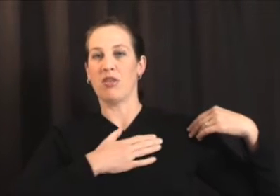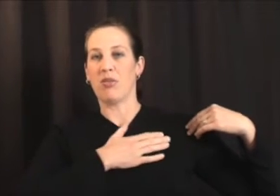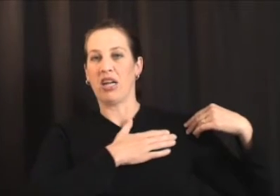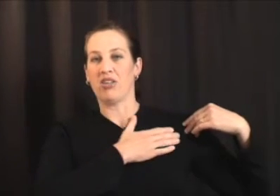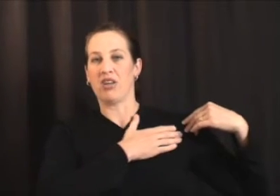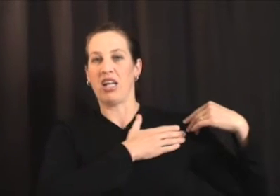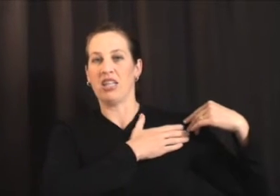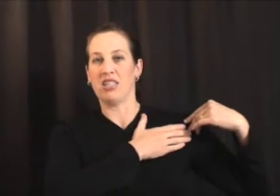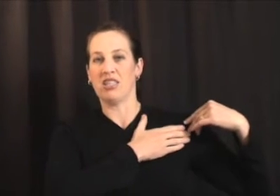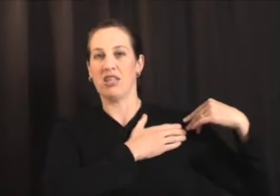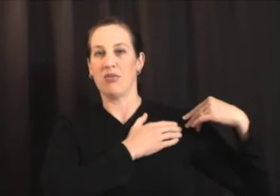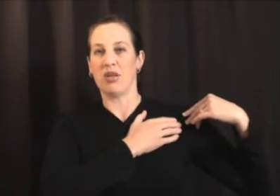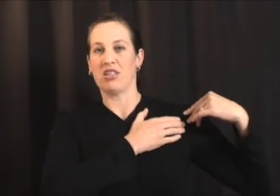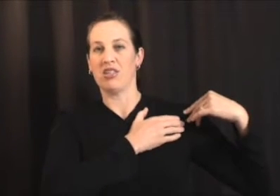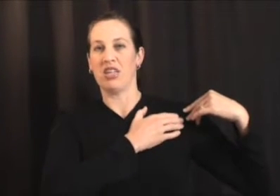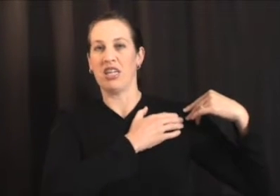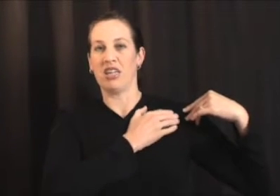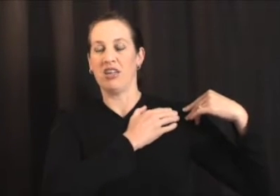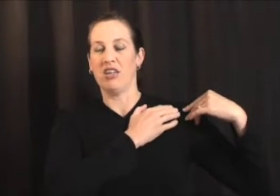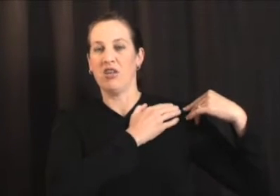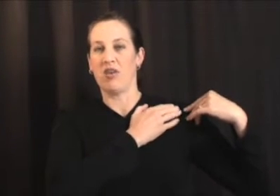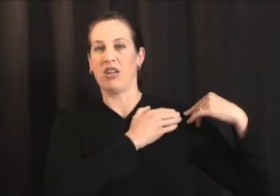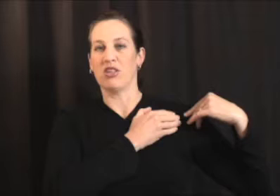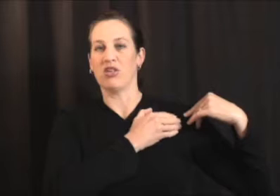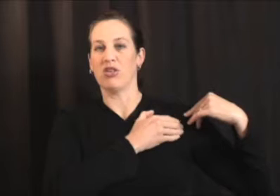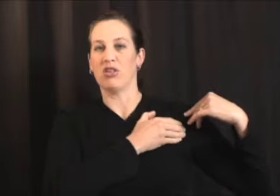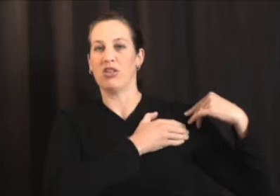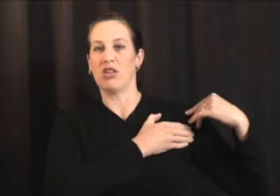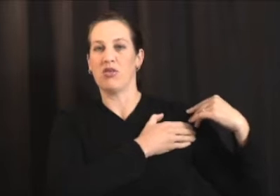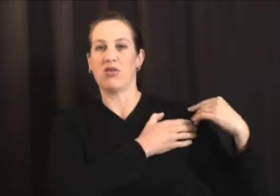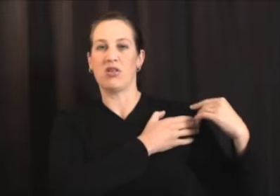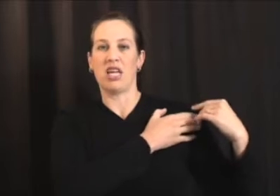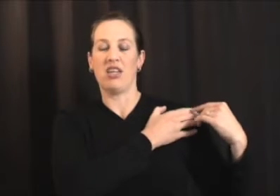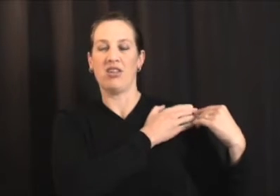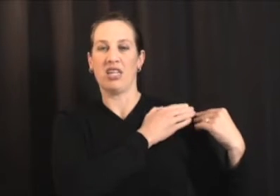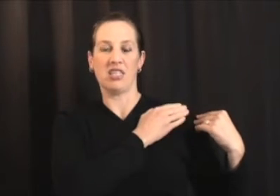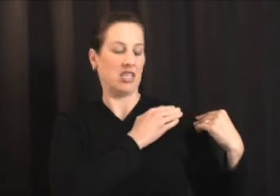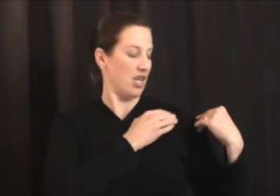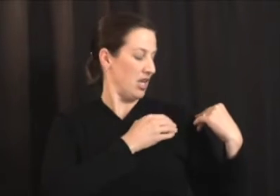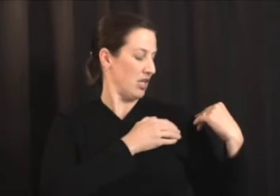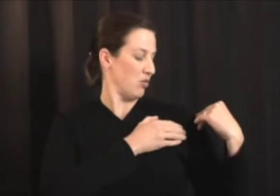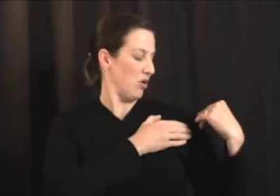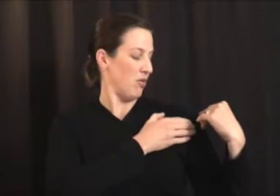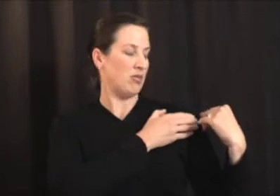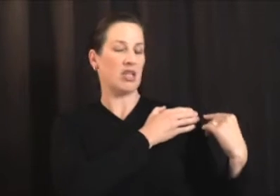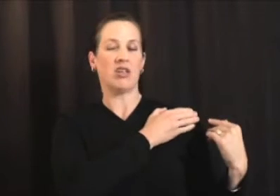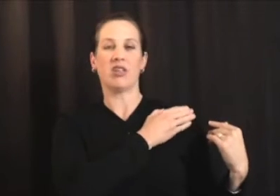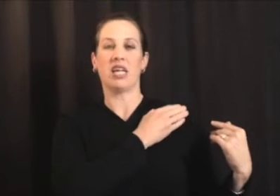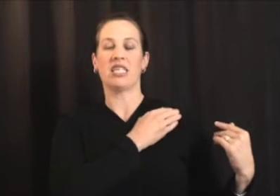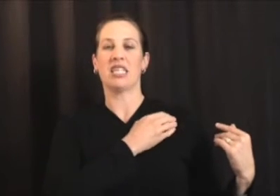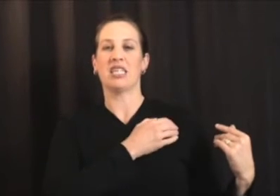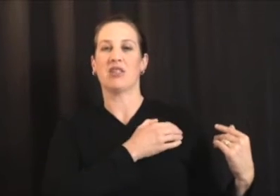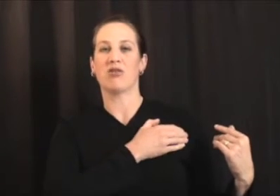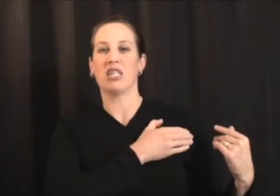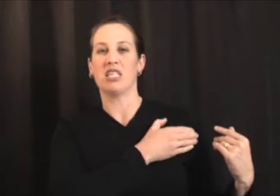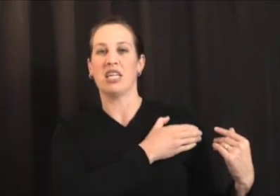the pectoralis muscle here right on the shoulder. So the tenderness is probably localized to this region.